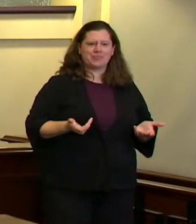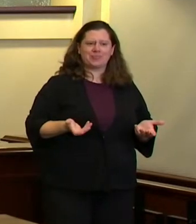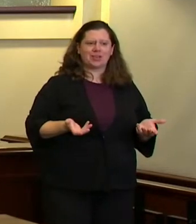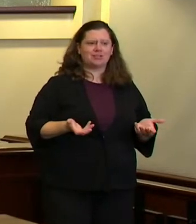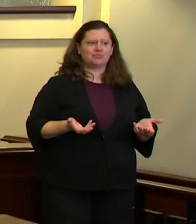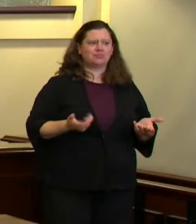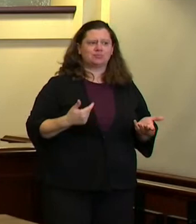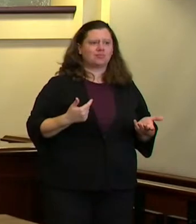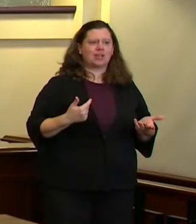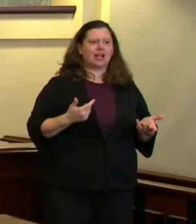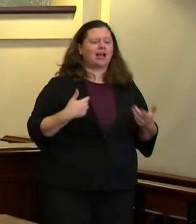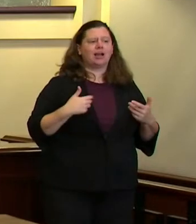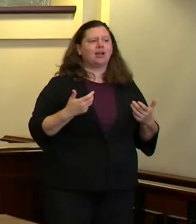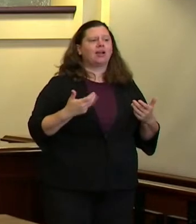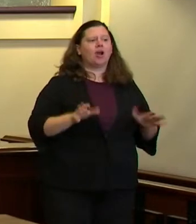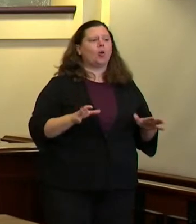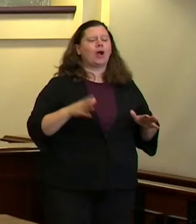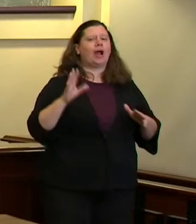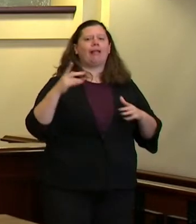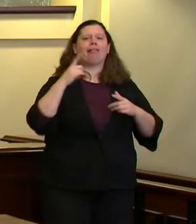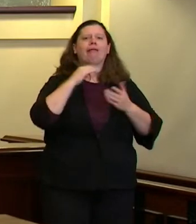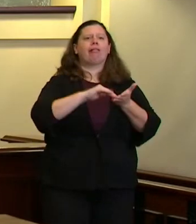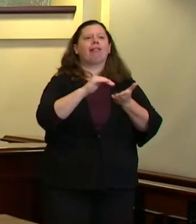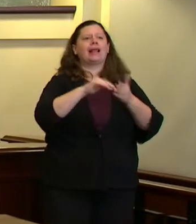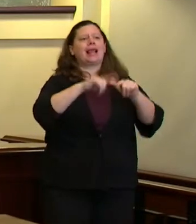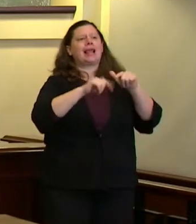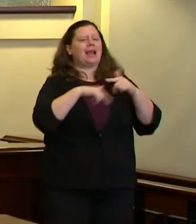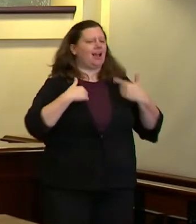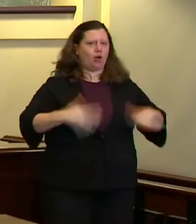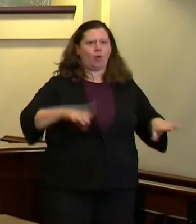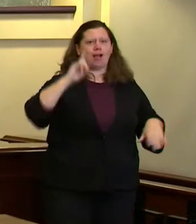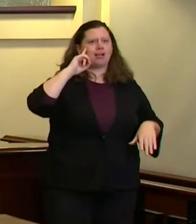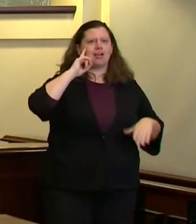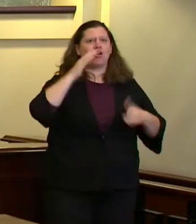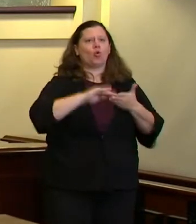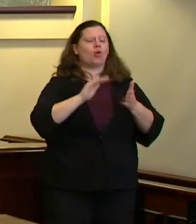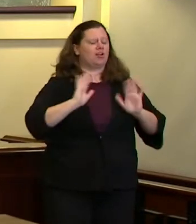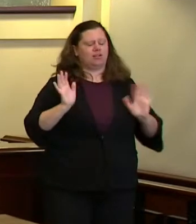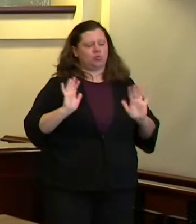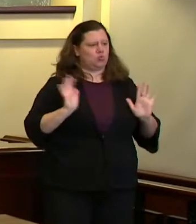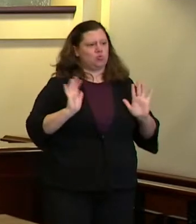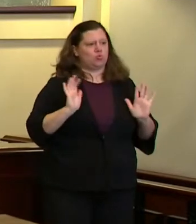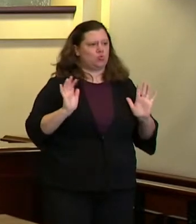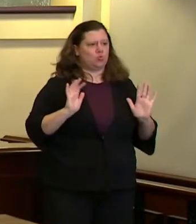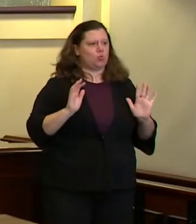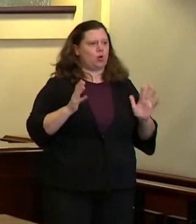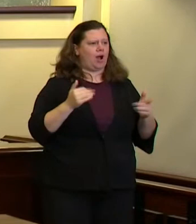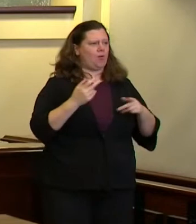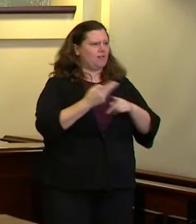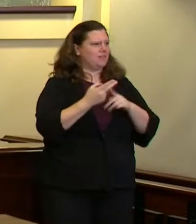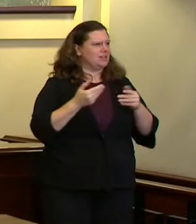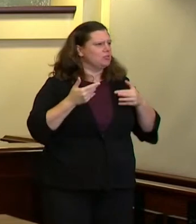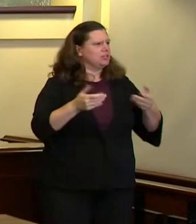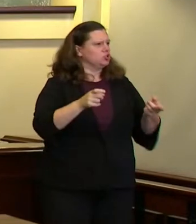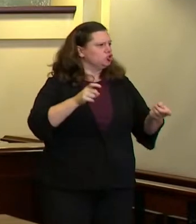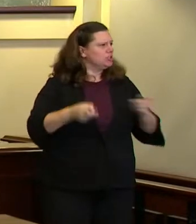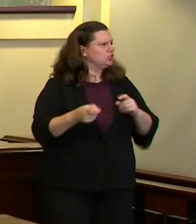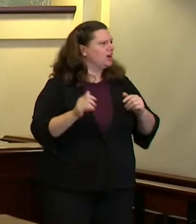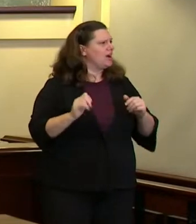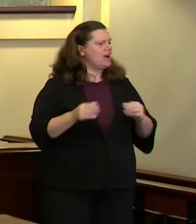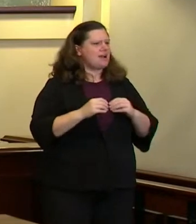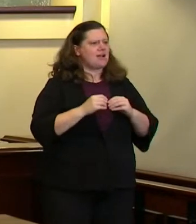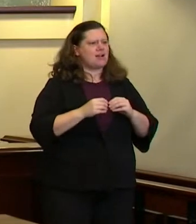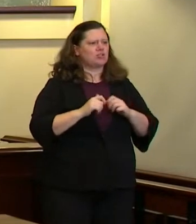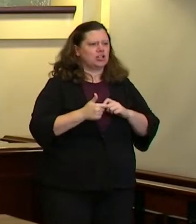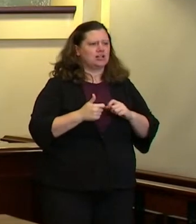about a bunch of reasons why it can't be done i want to turn the frame of the conversation on its head and talk about what will it take to